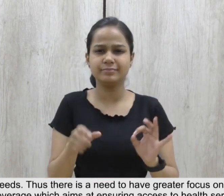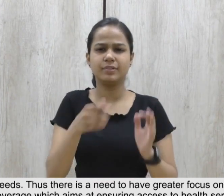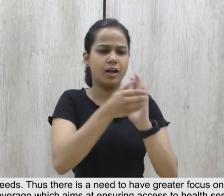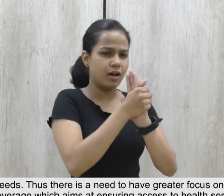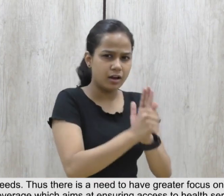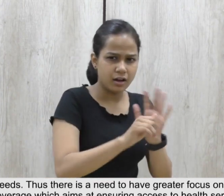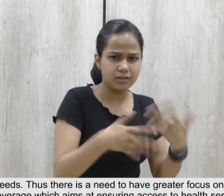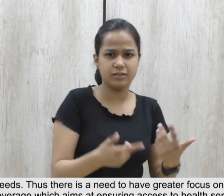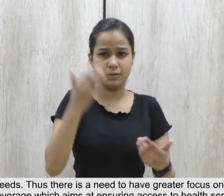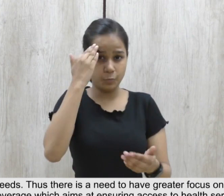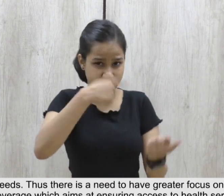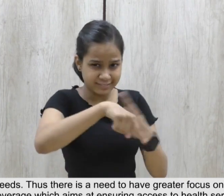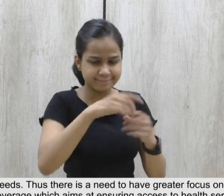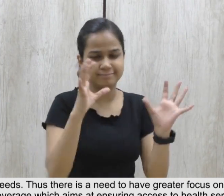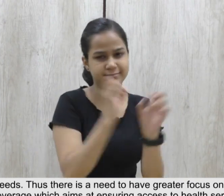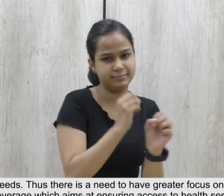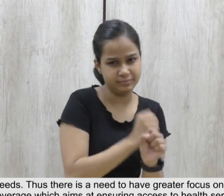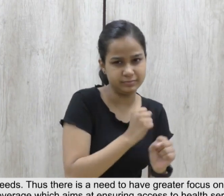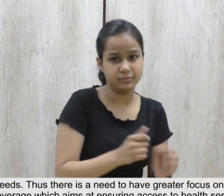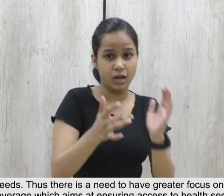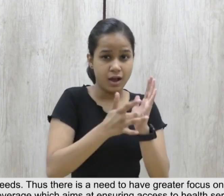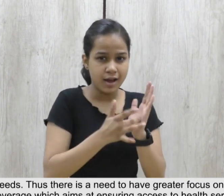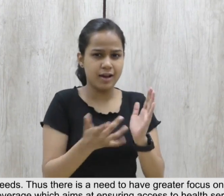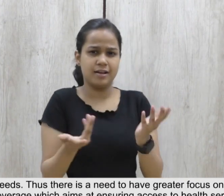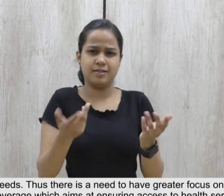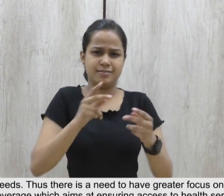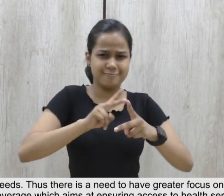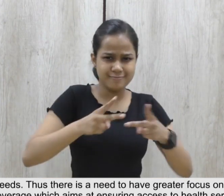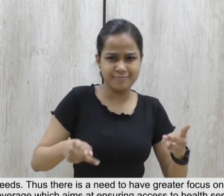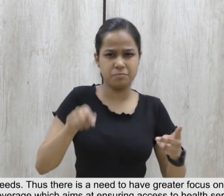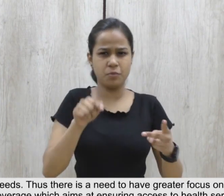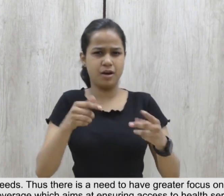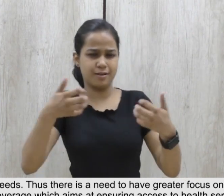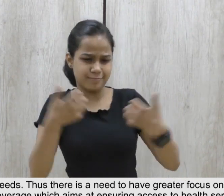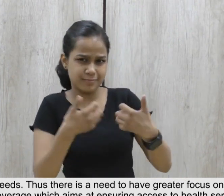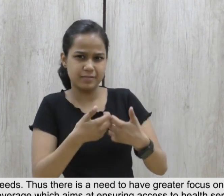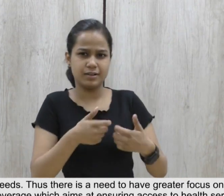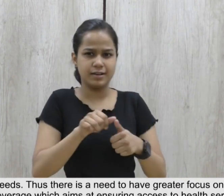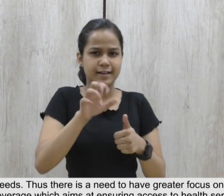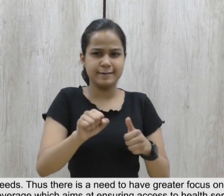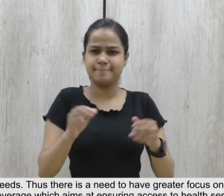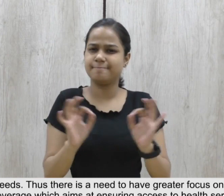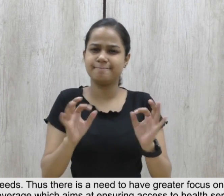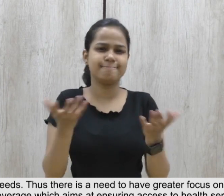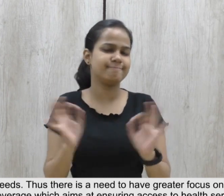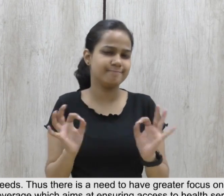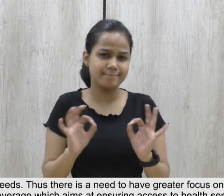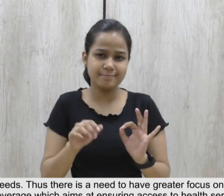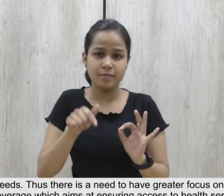needs. Thus, there is a need to have greater focus on PWDs to achieving universal